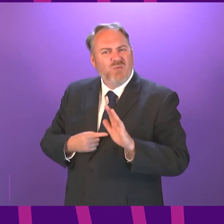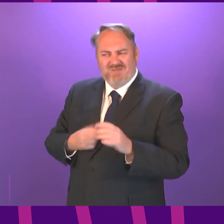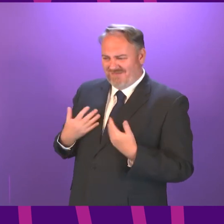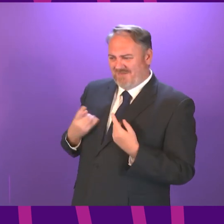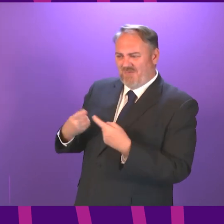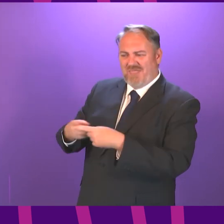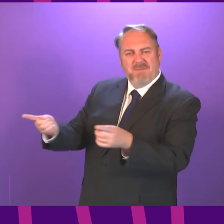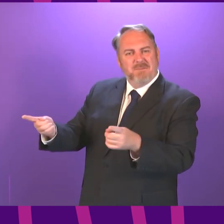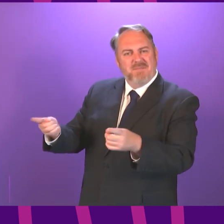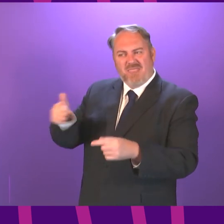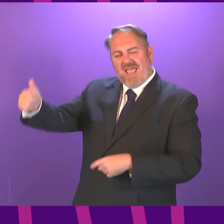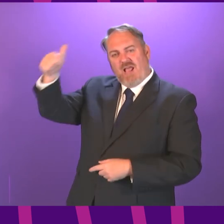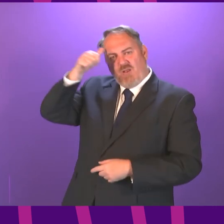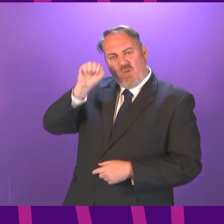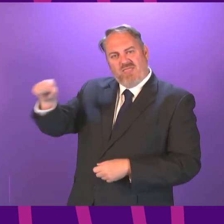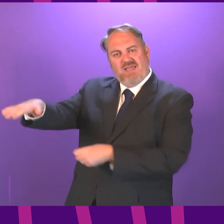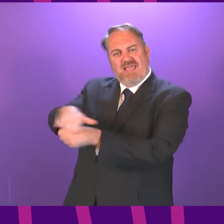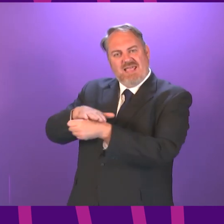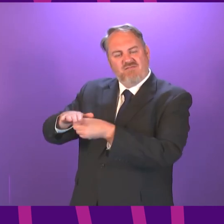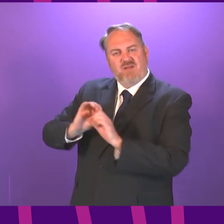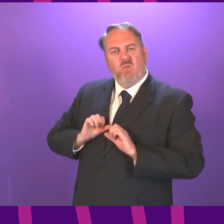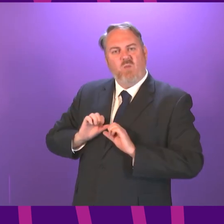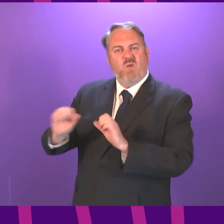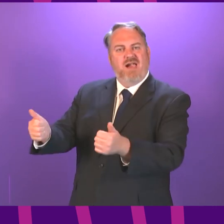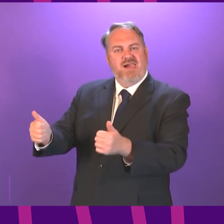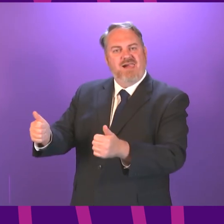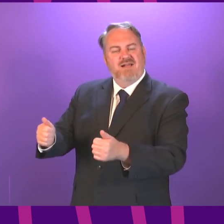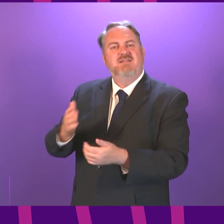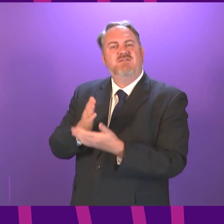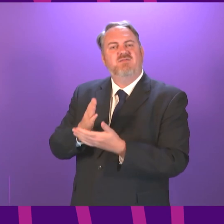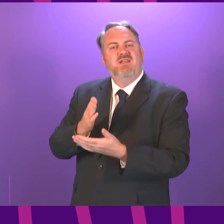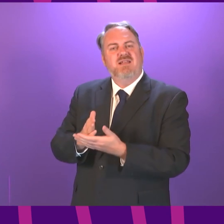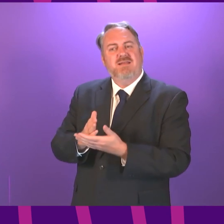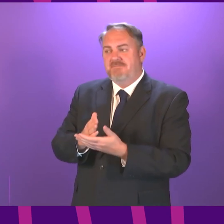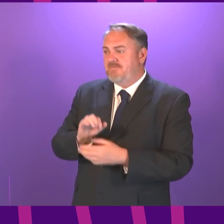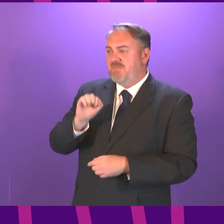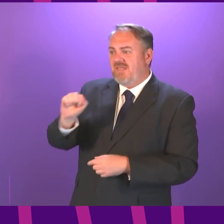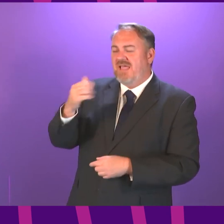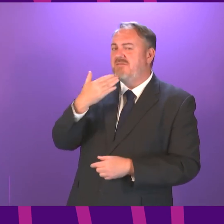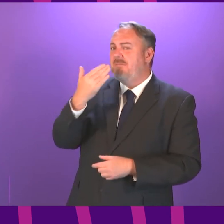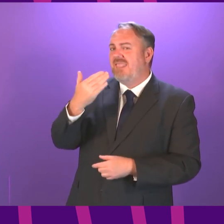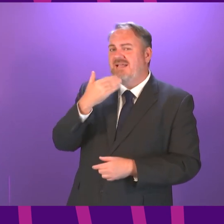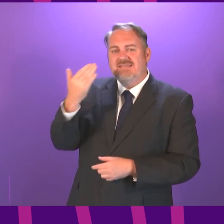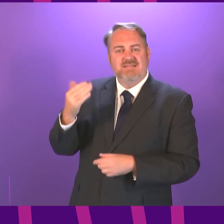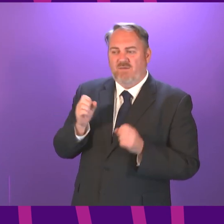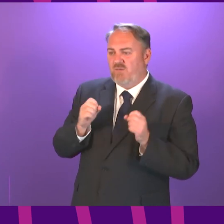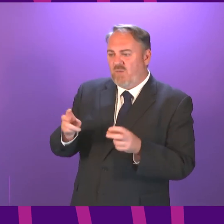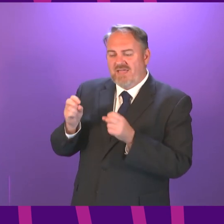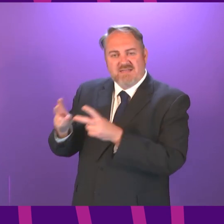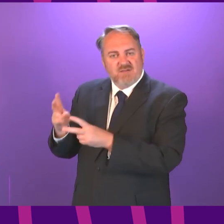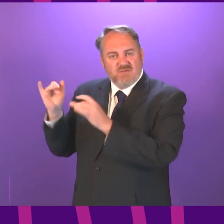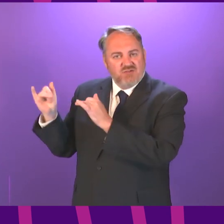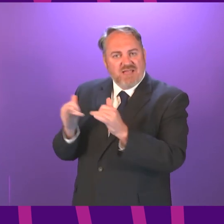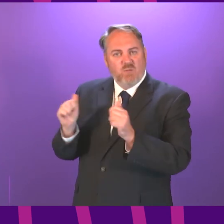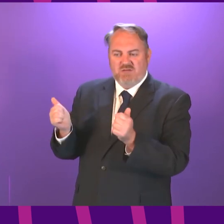it is them that understand the nature of outbreaks and from the range of tools that they have available what works best in local